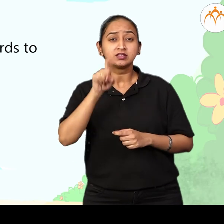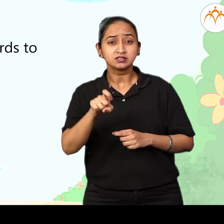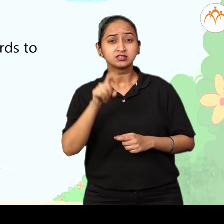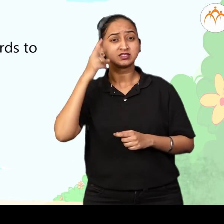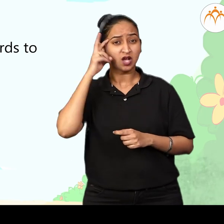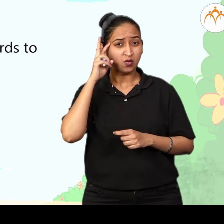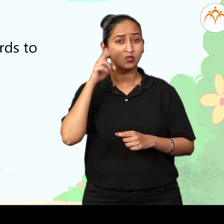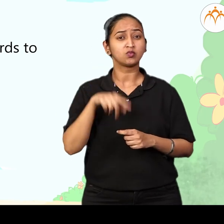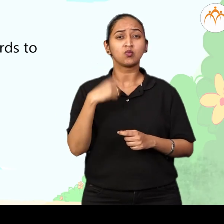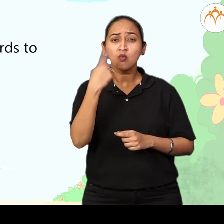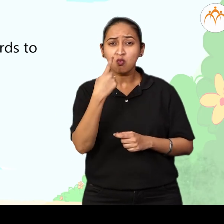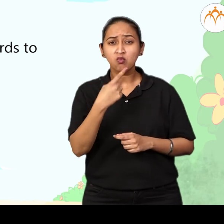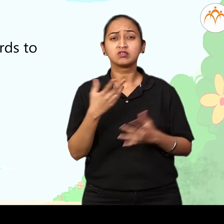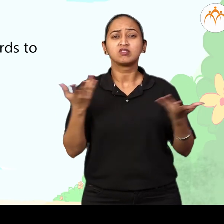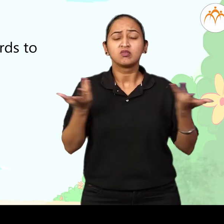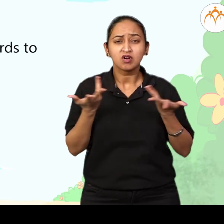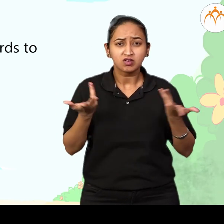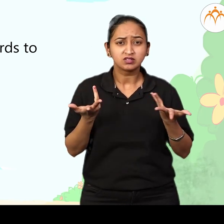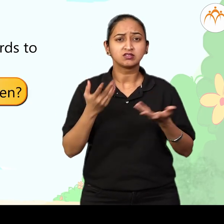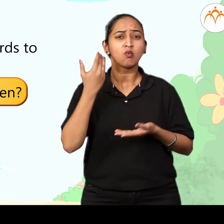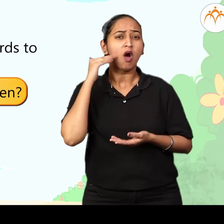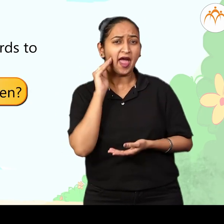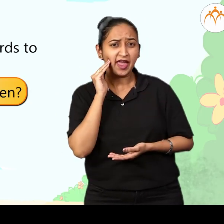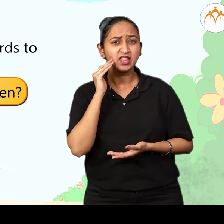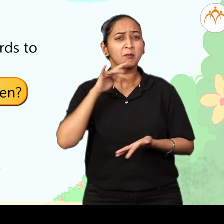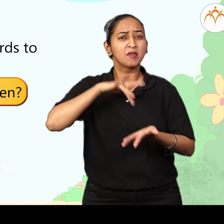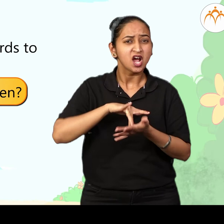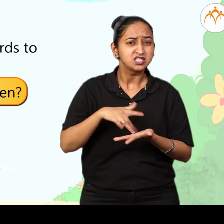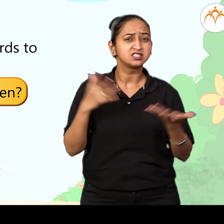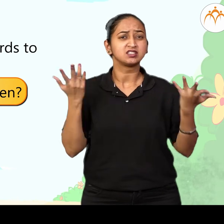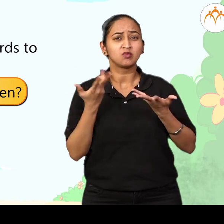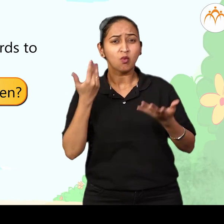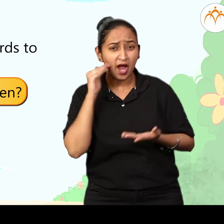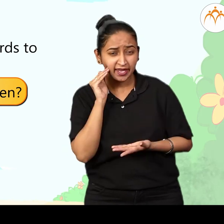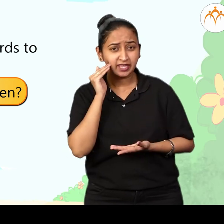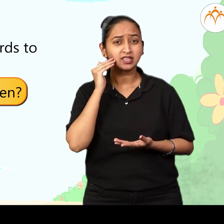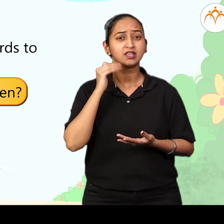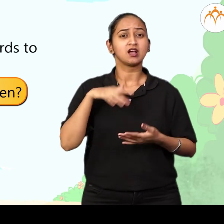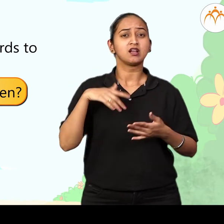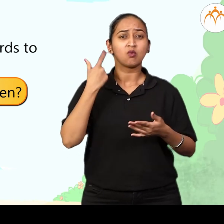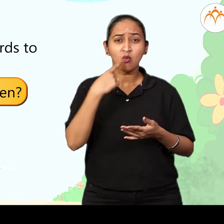Where When Of what Where from